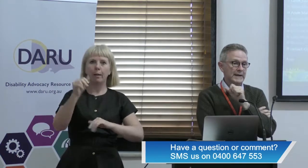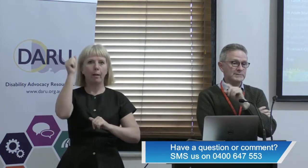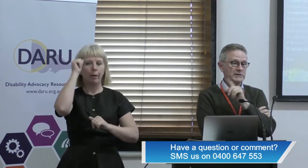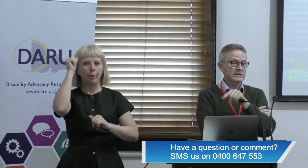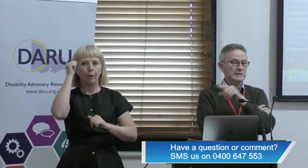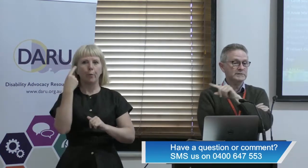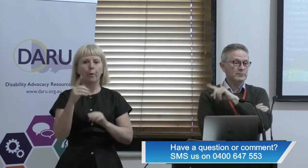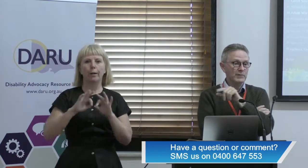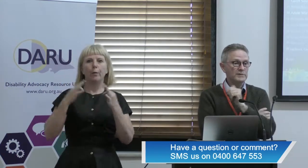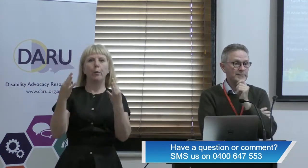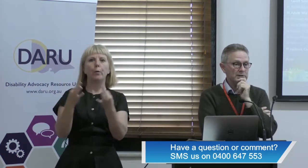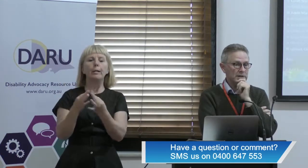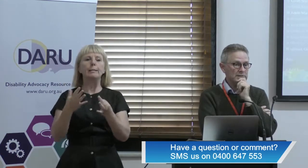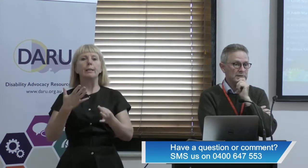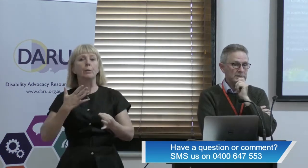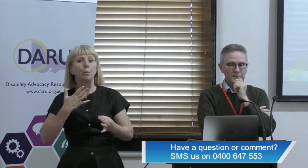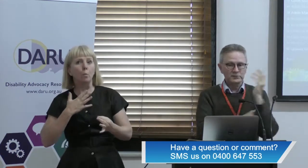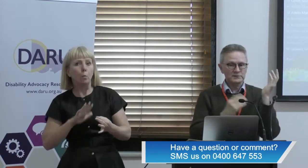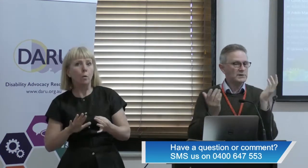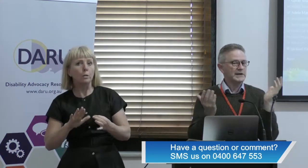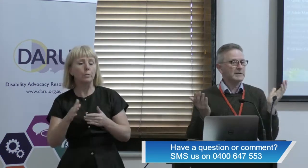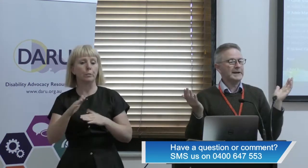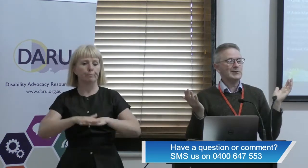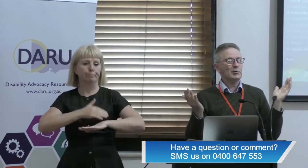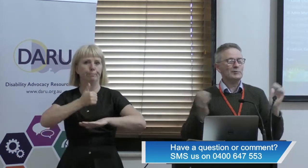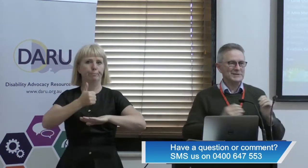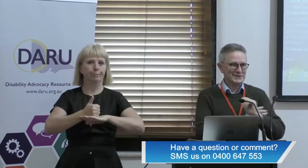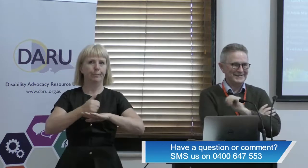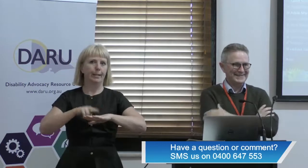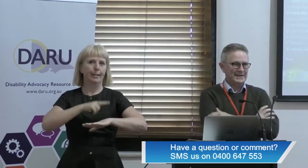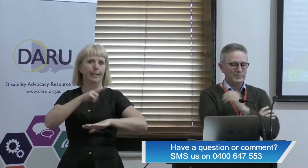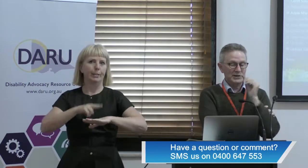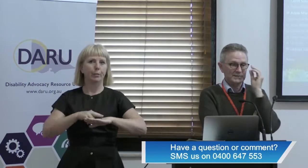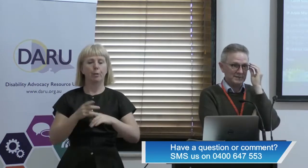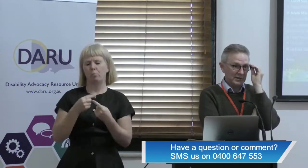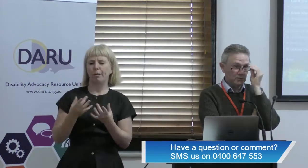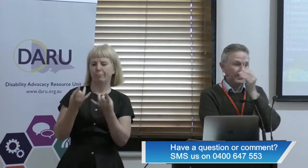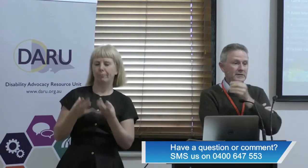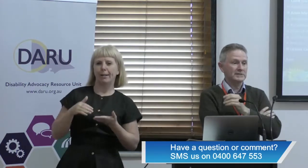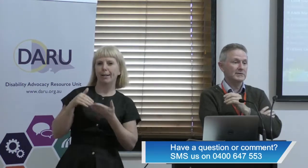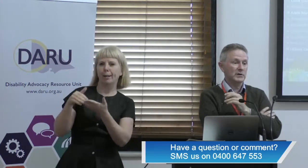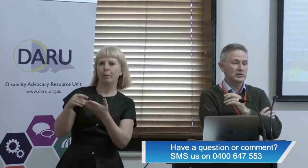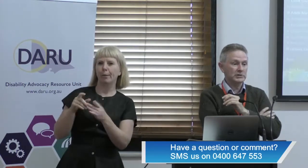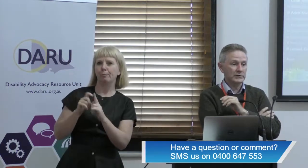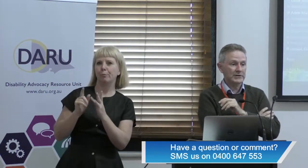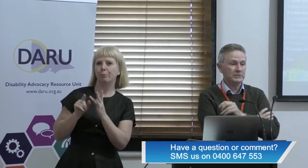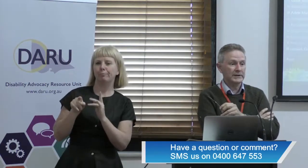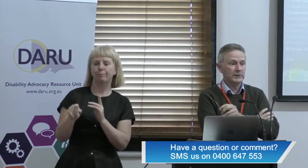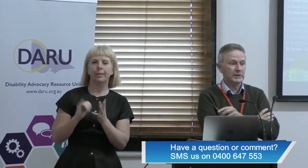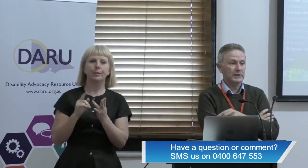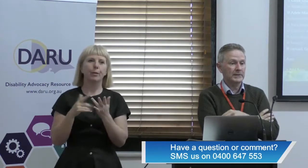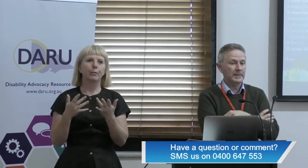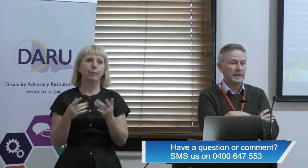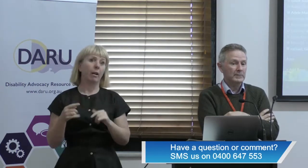and has been keen to promote something like it. And of course, we stand ready to help. So, but yes, it certainly could be, there's no reason why it shouldn't go national